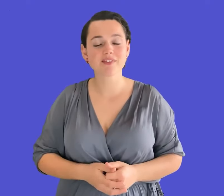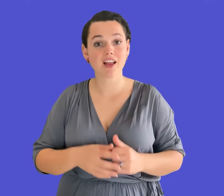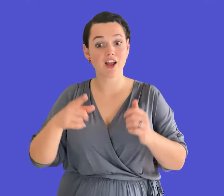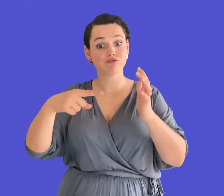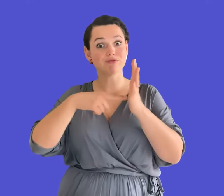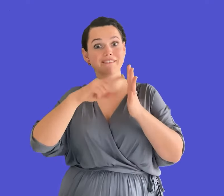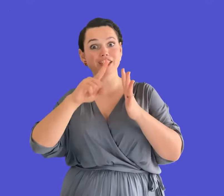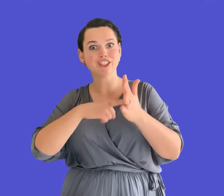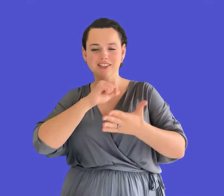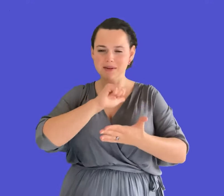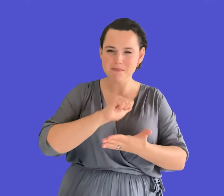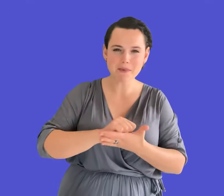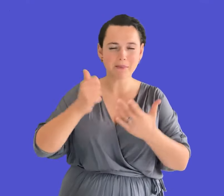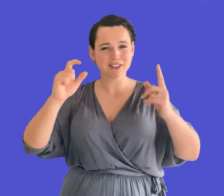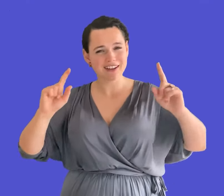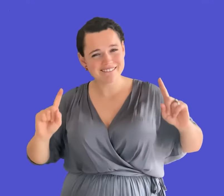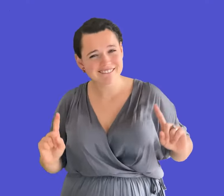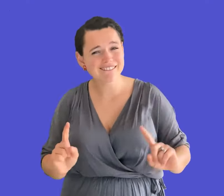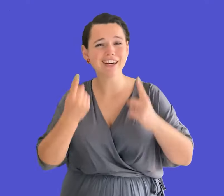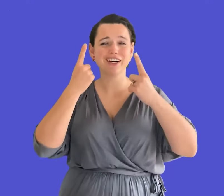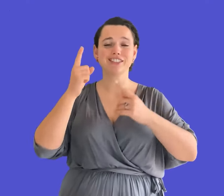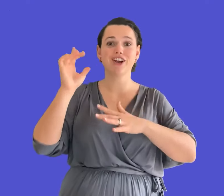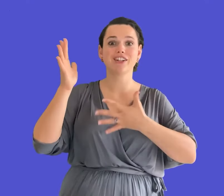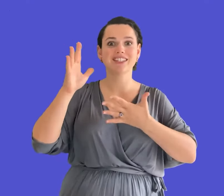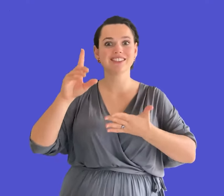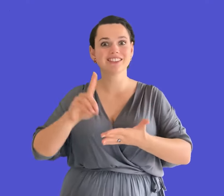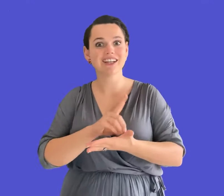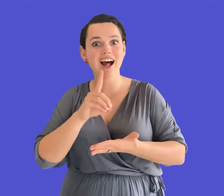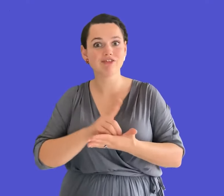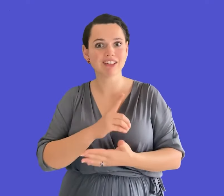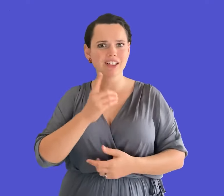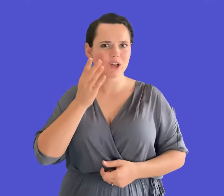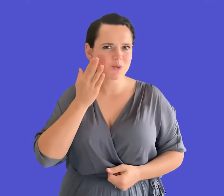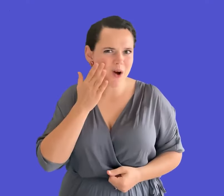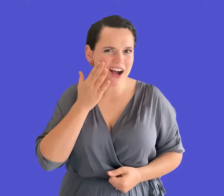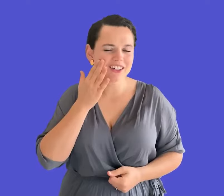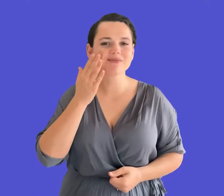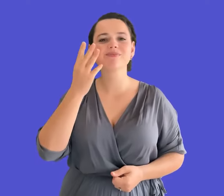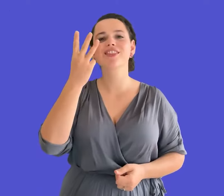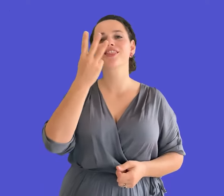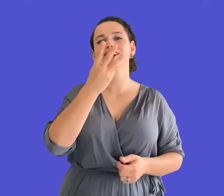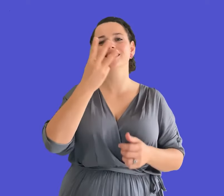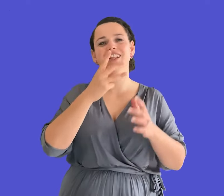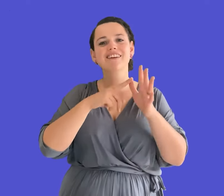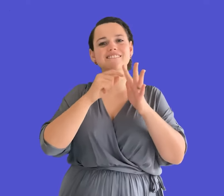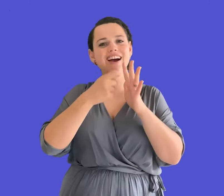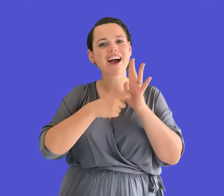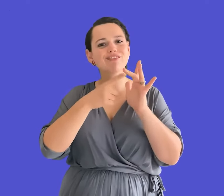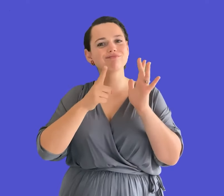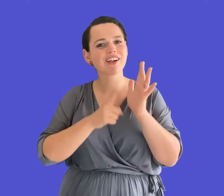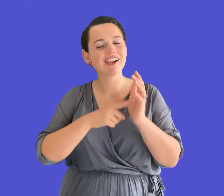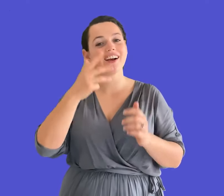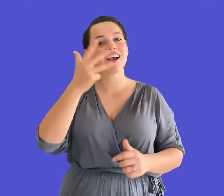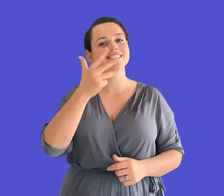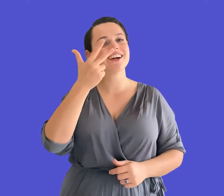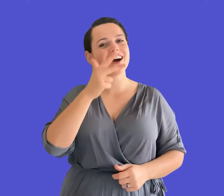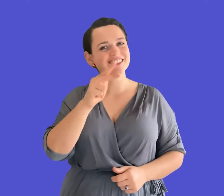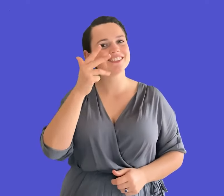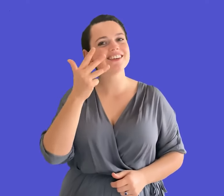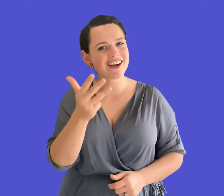Trevor published the very first Auslan Dictionary on the 13th of April 1989, which is why we